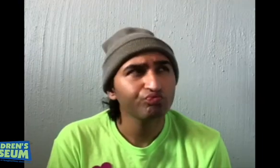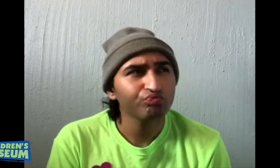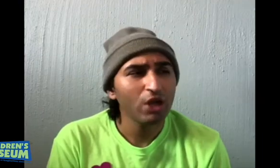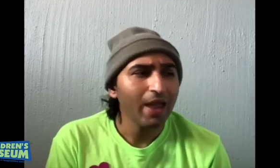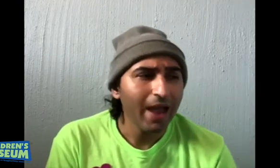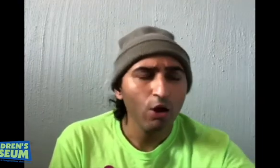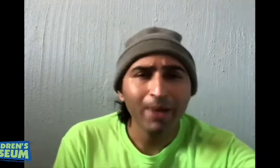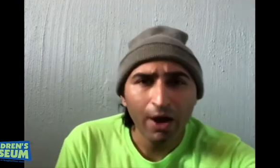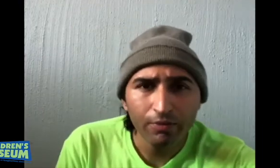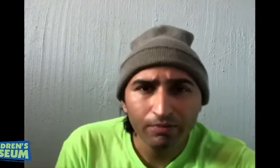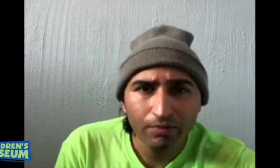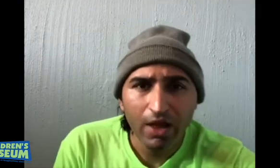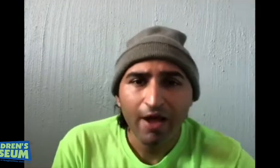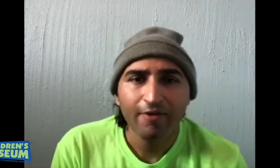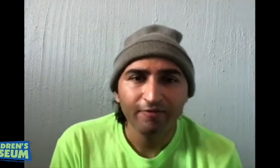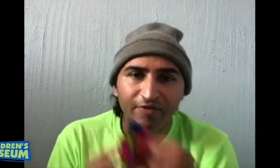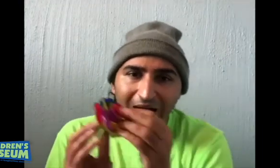How about flowers?